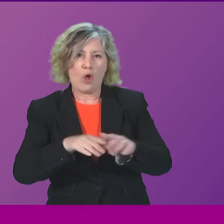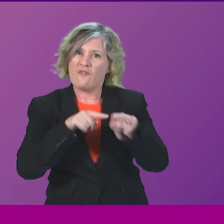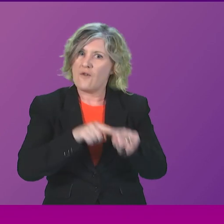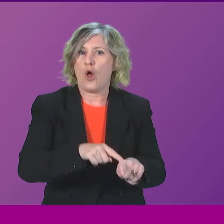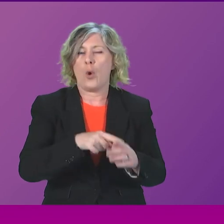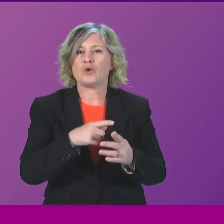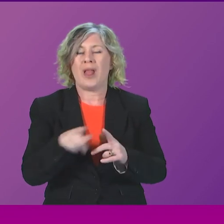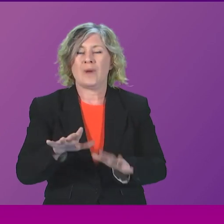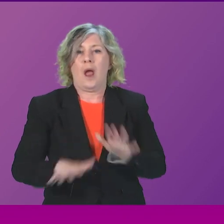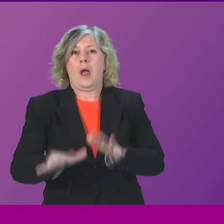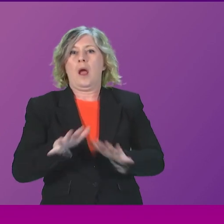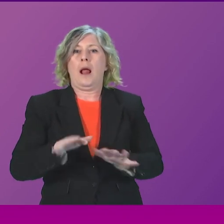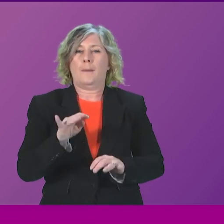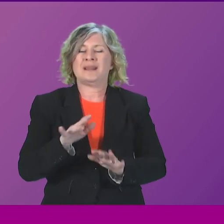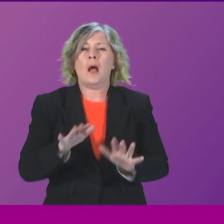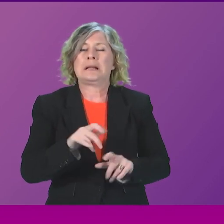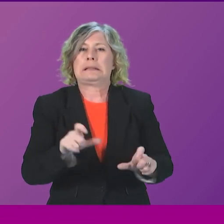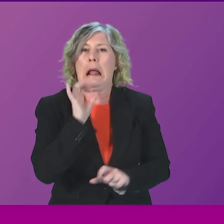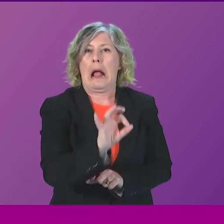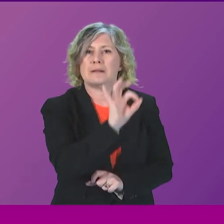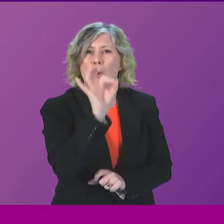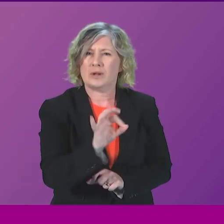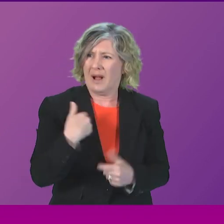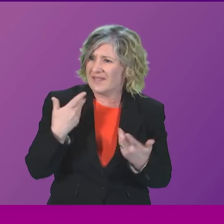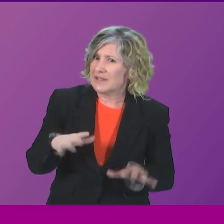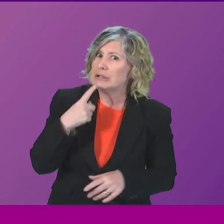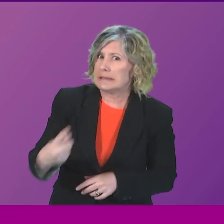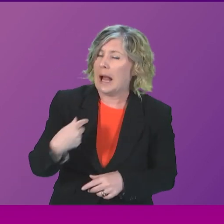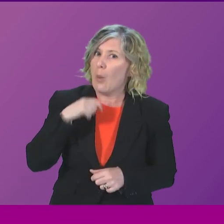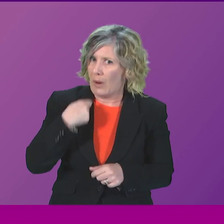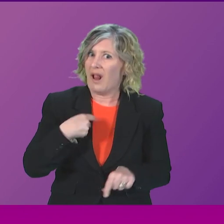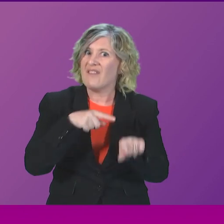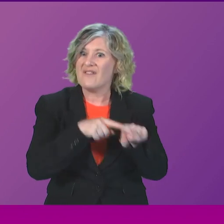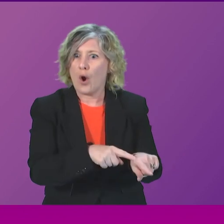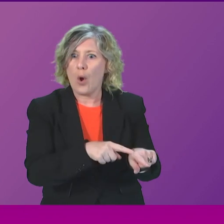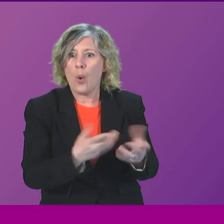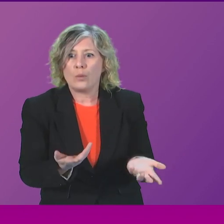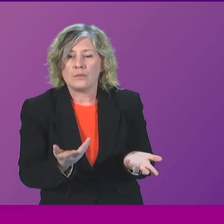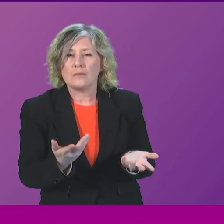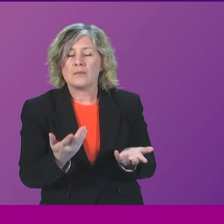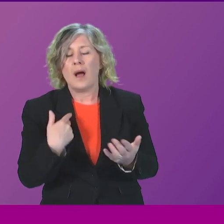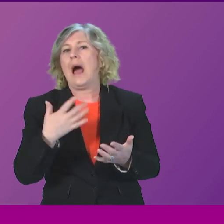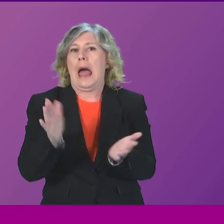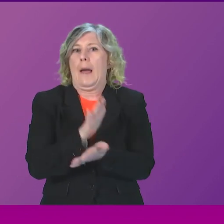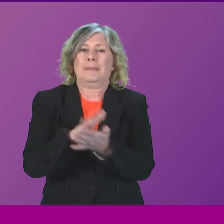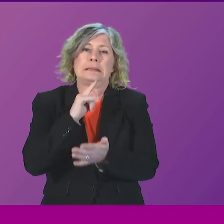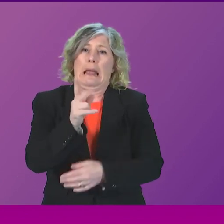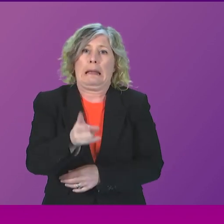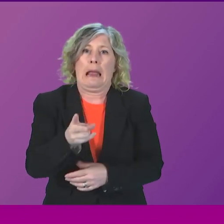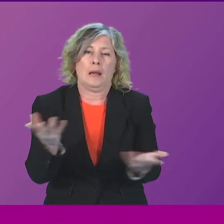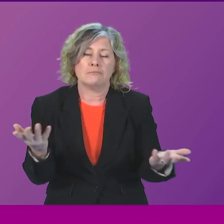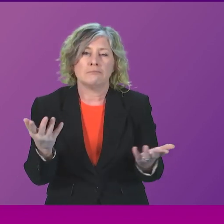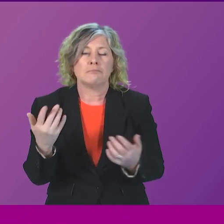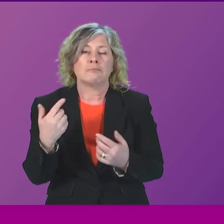So, he was not able to adapt his second question as a result of the answer. So, I'm happy to reiterate what I've already said to